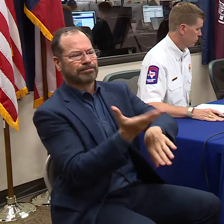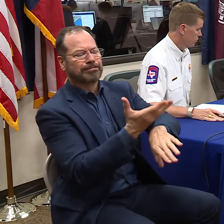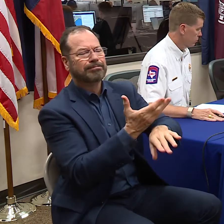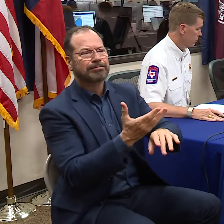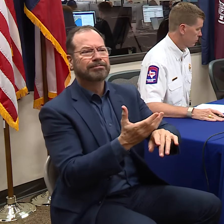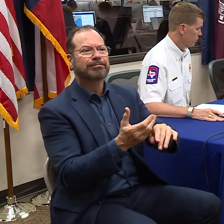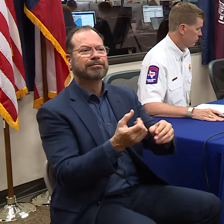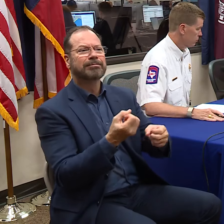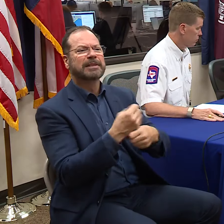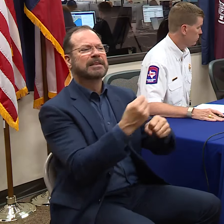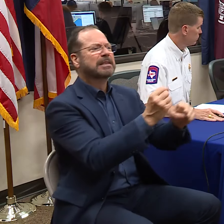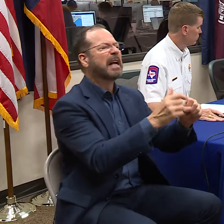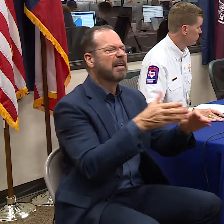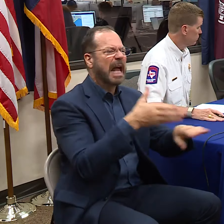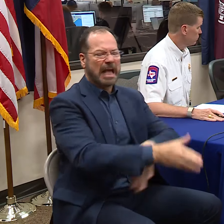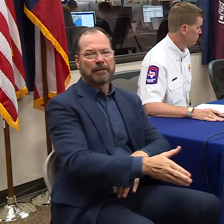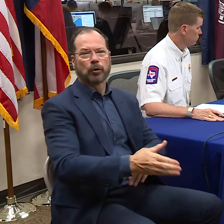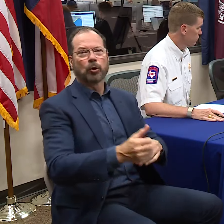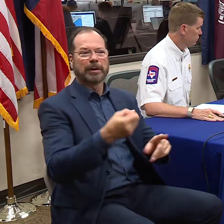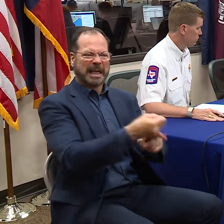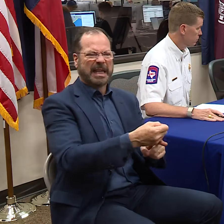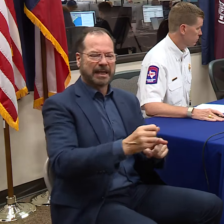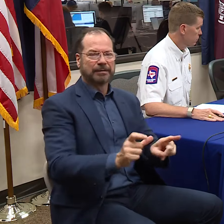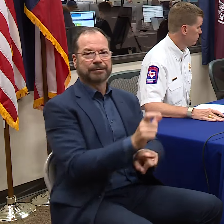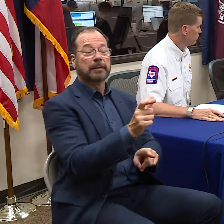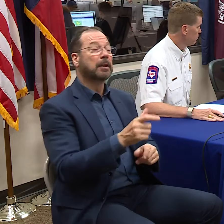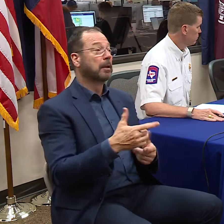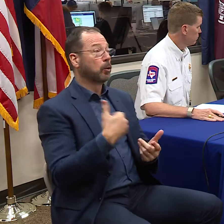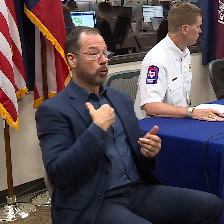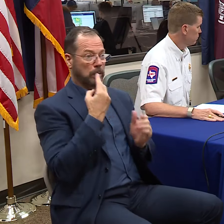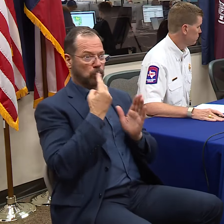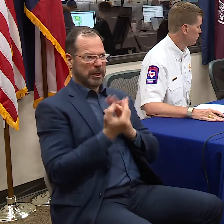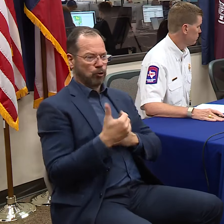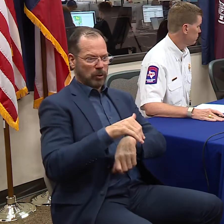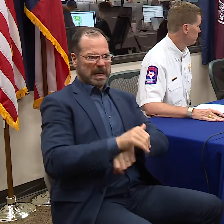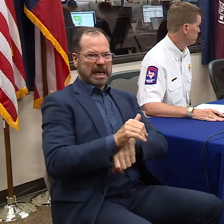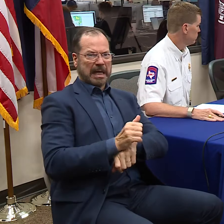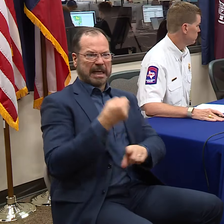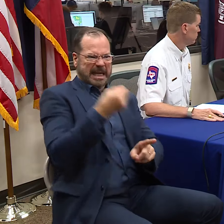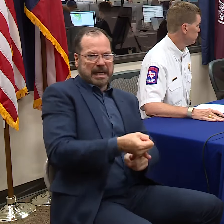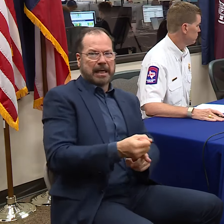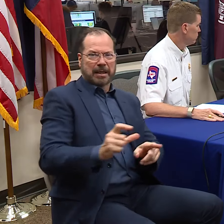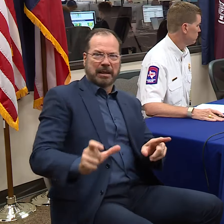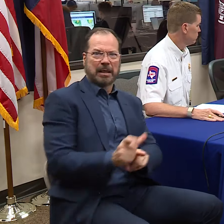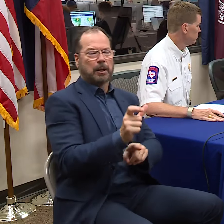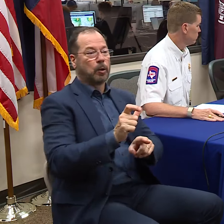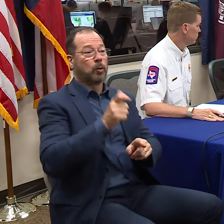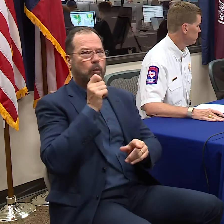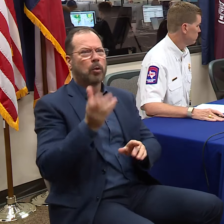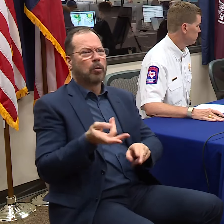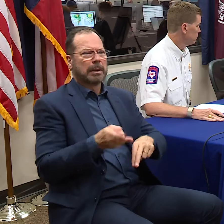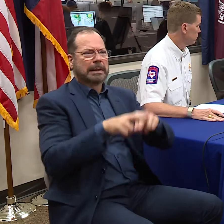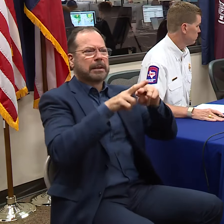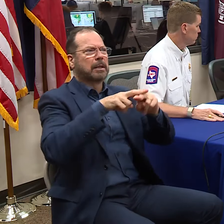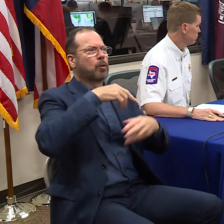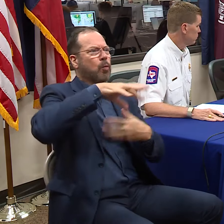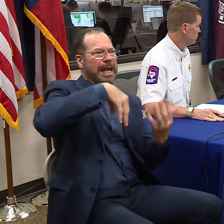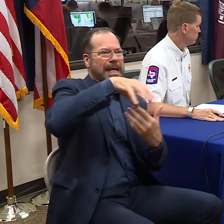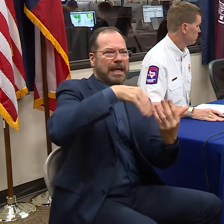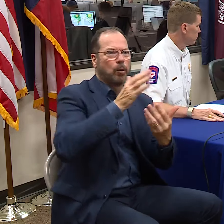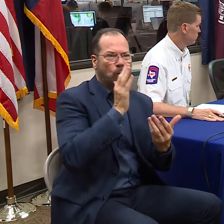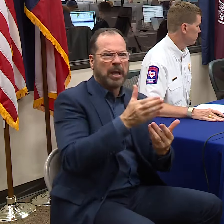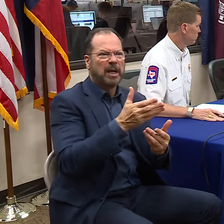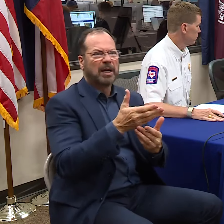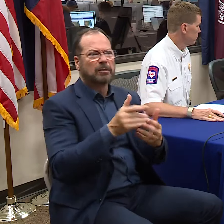and that will begin once this storm hits landfall. So landfall is predicted tonight. You'll start seeing winds pick up, some rain coming into some of these